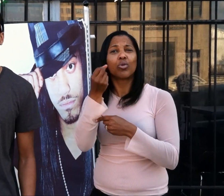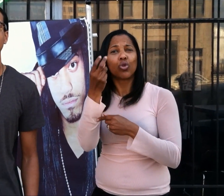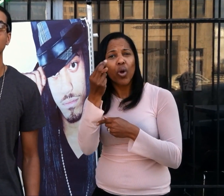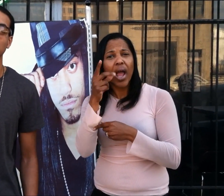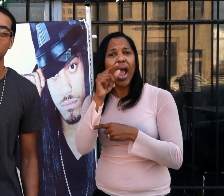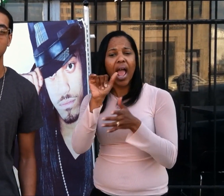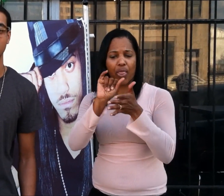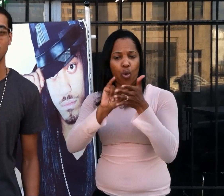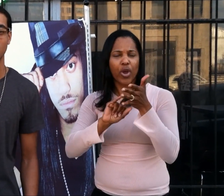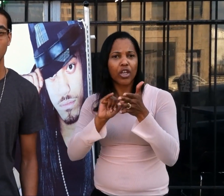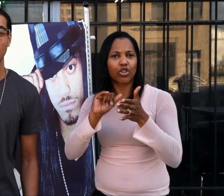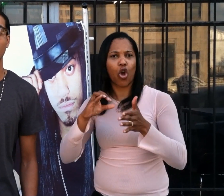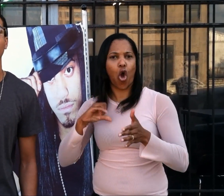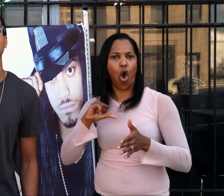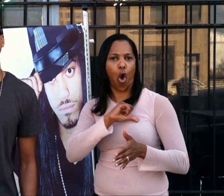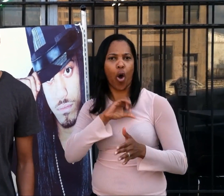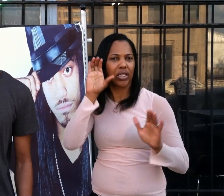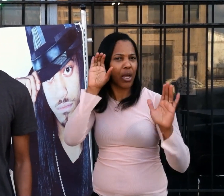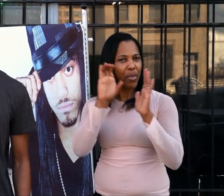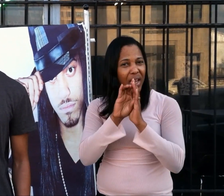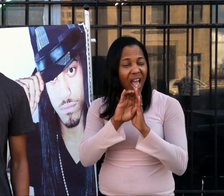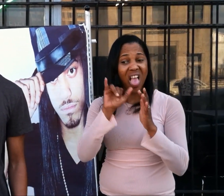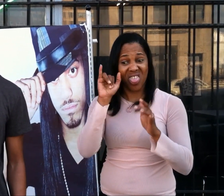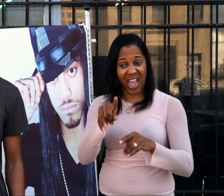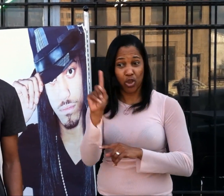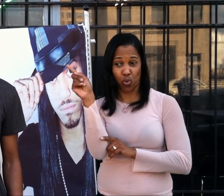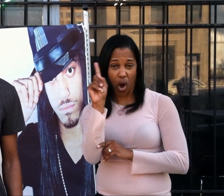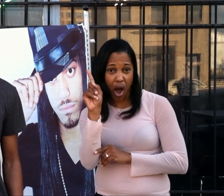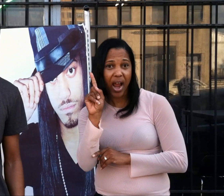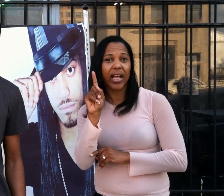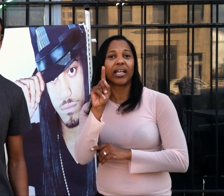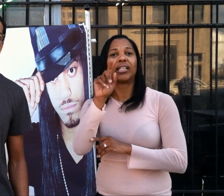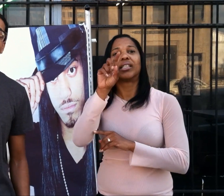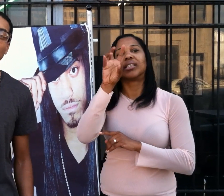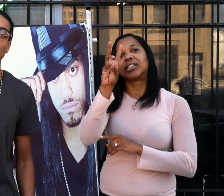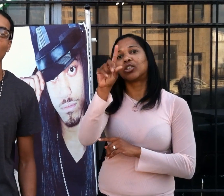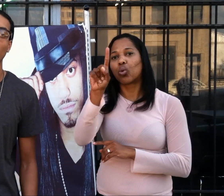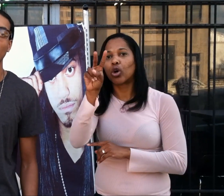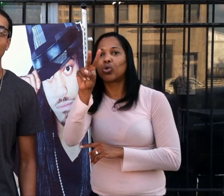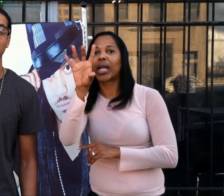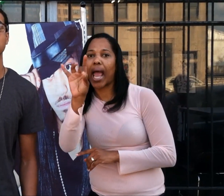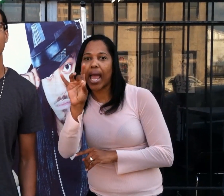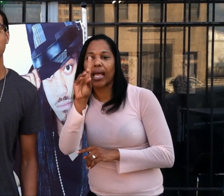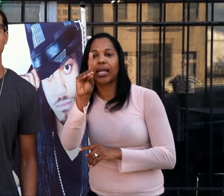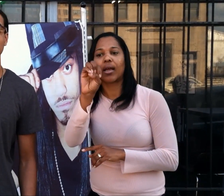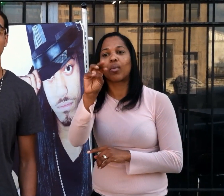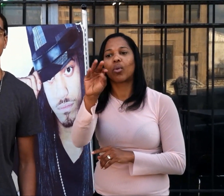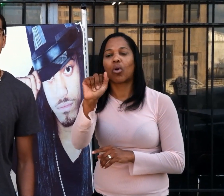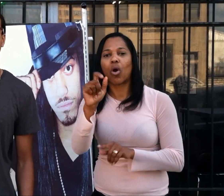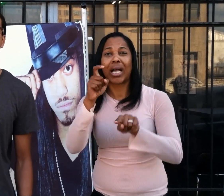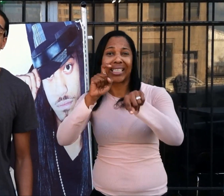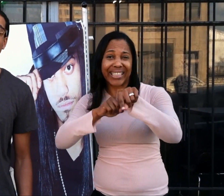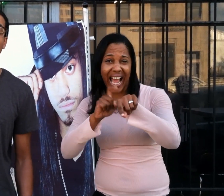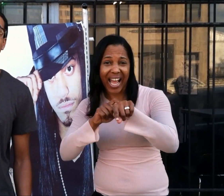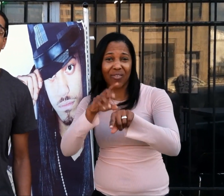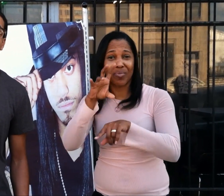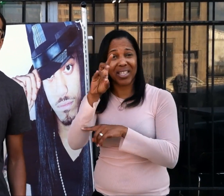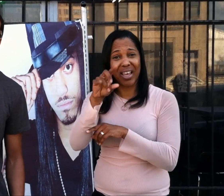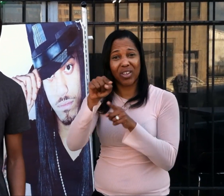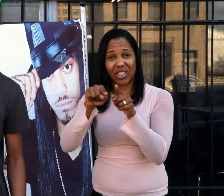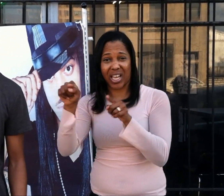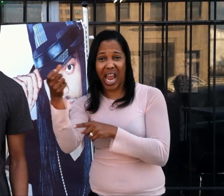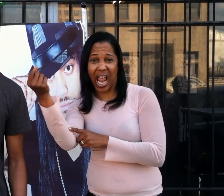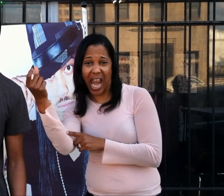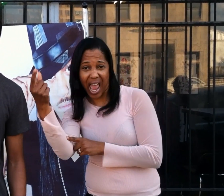the Regional Arts Commission. That's 6128 Del Mar, from 7 p.m. to 11